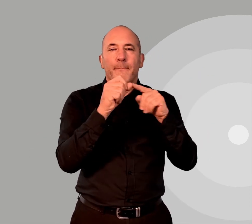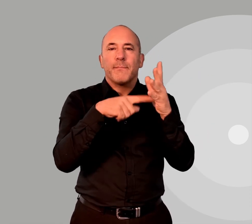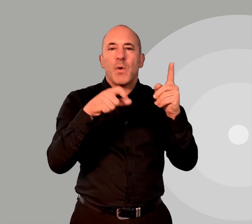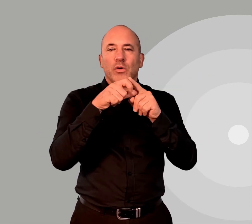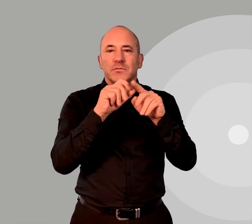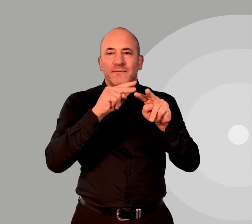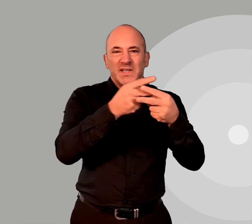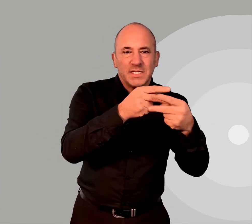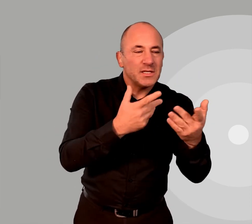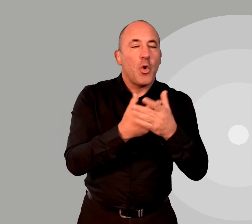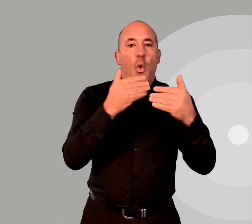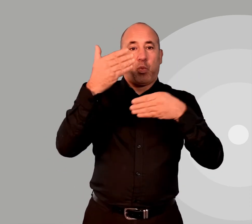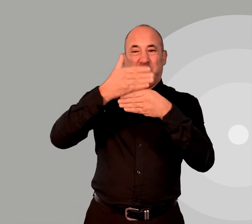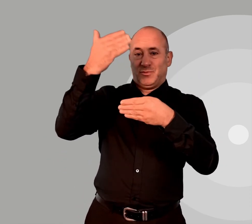pods and window visits.